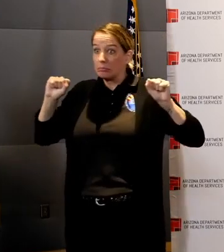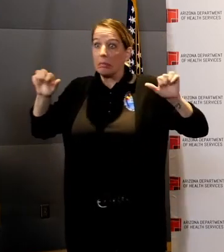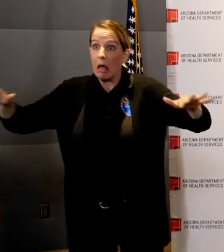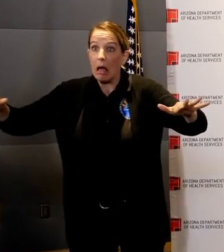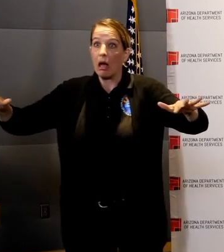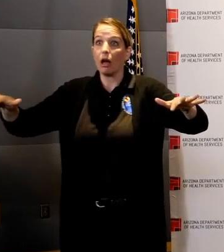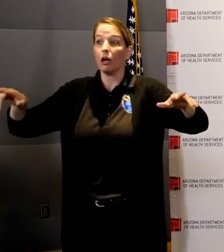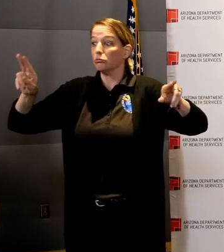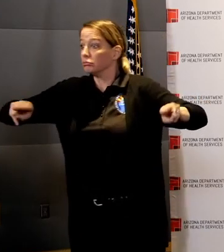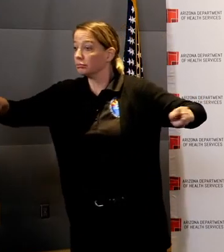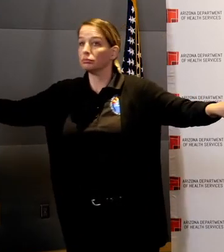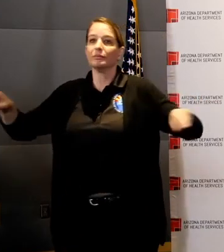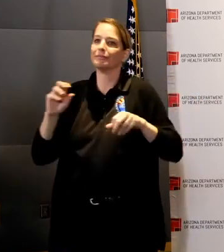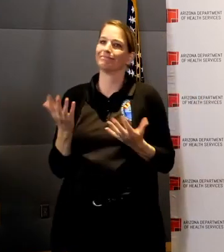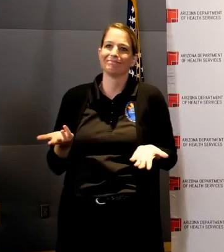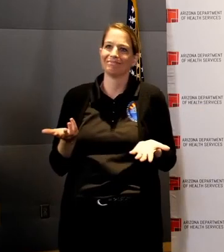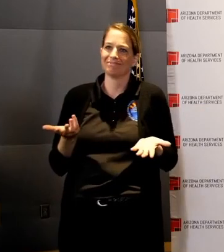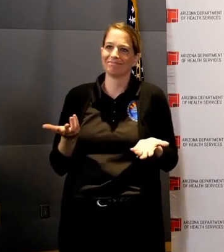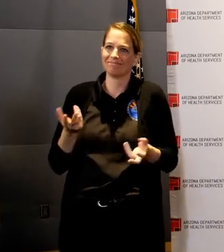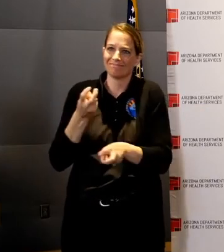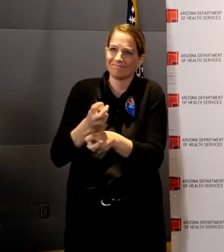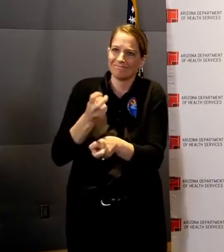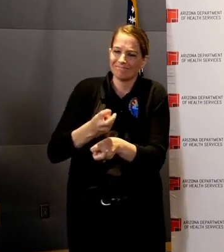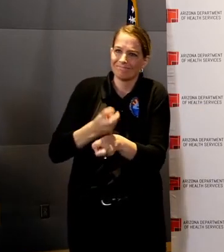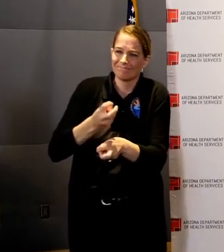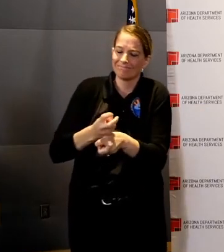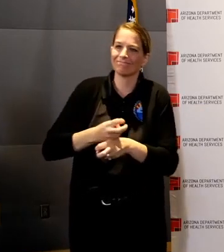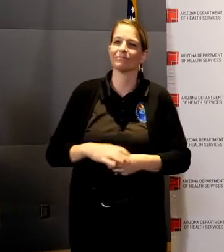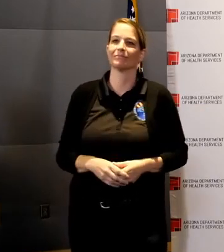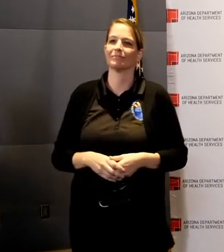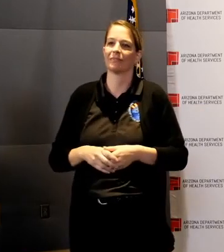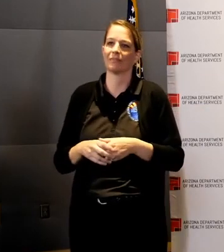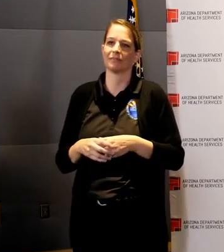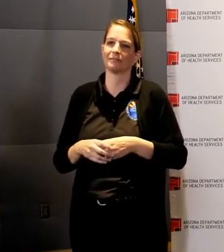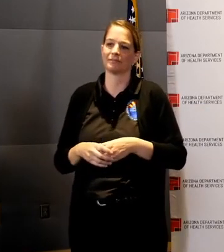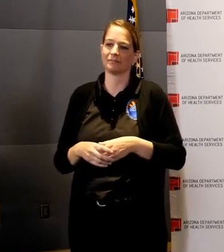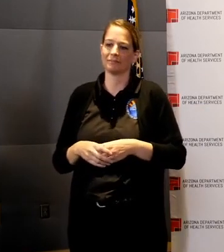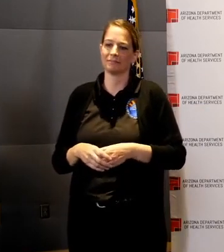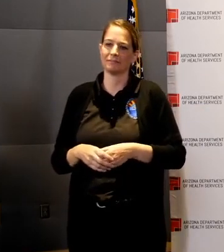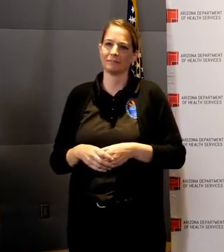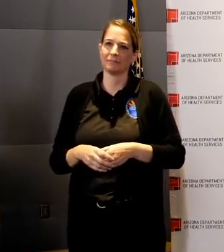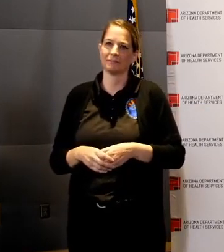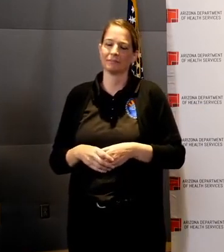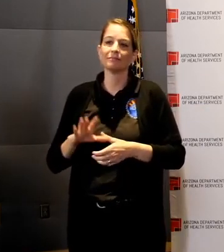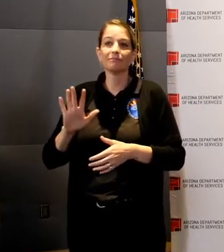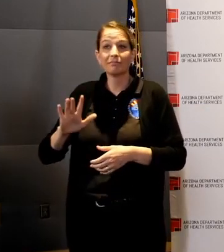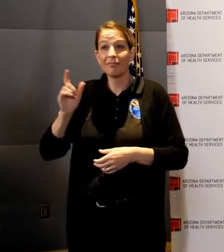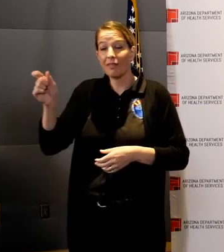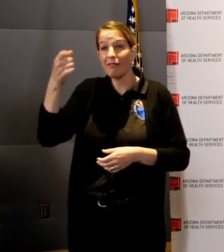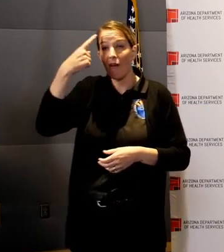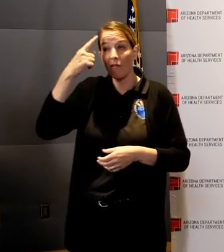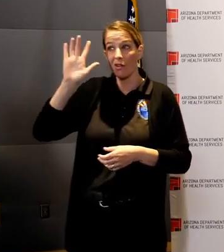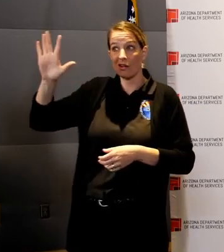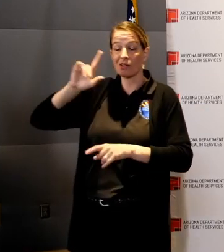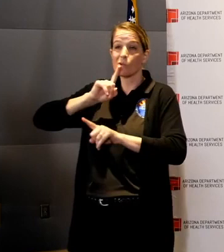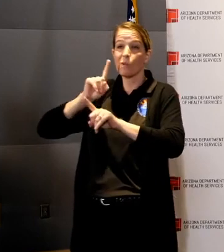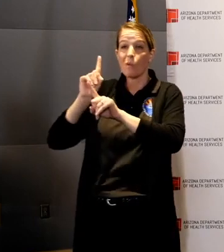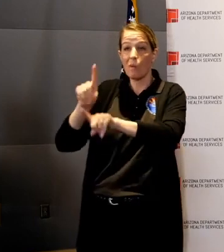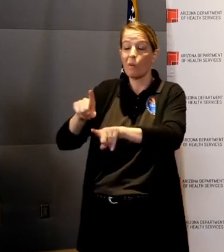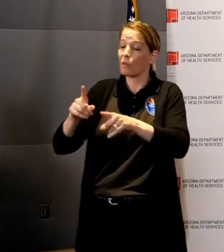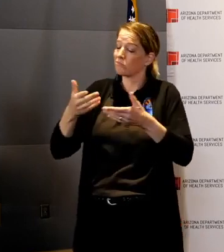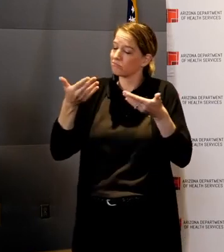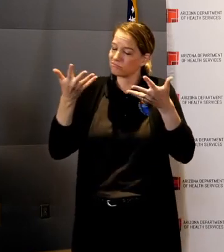surge of COVID-19 patients above and beyond our current capacity of beds. The governor's executive order to implement